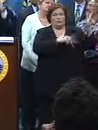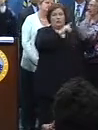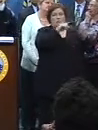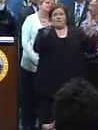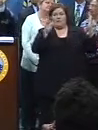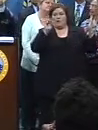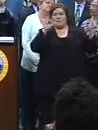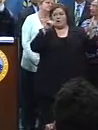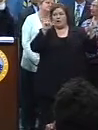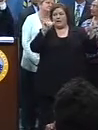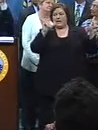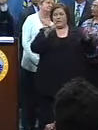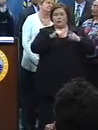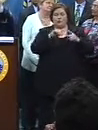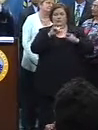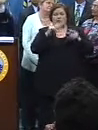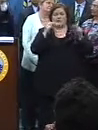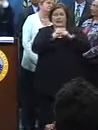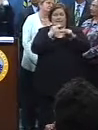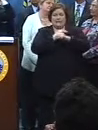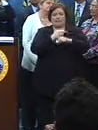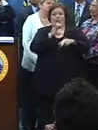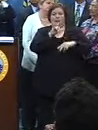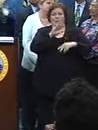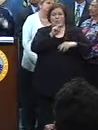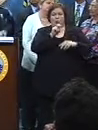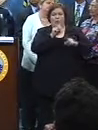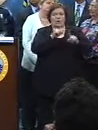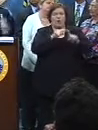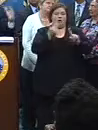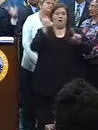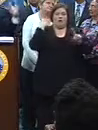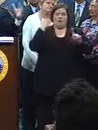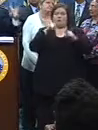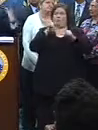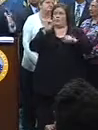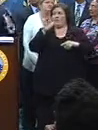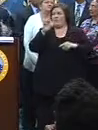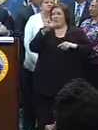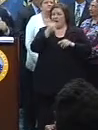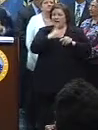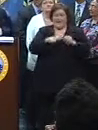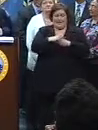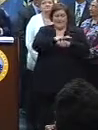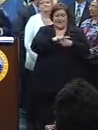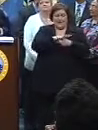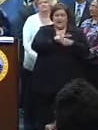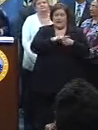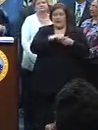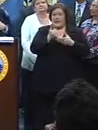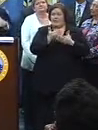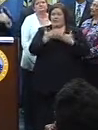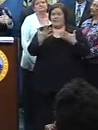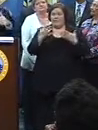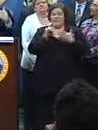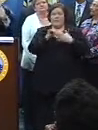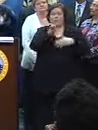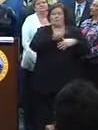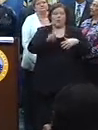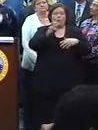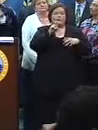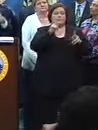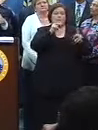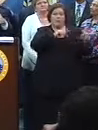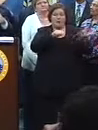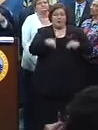from the interstate, from the Claiborne Express, all the way back to the river. Anything in that. And anything that any tourist would touch from